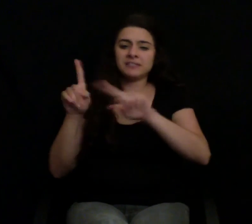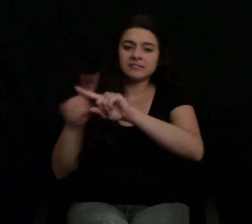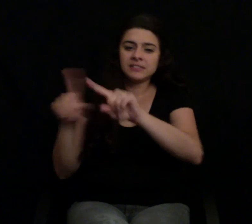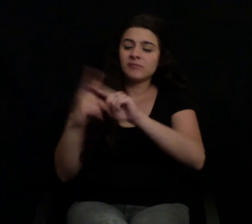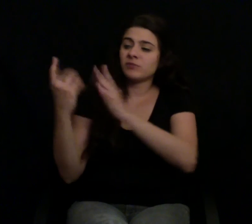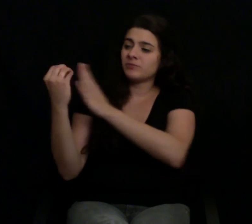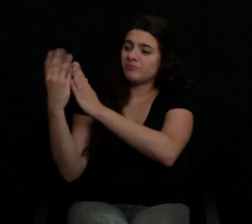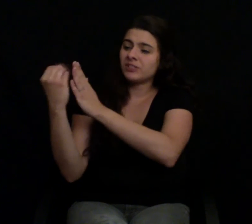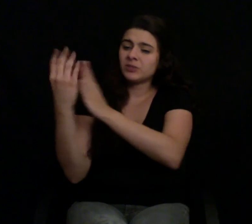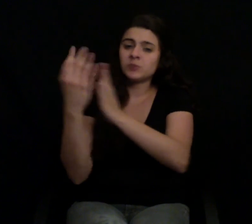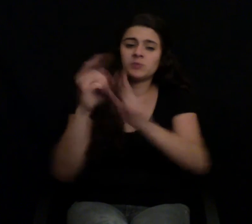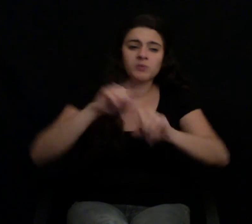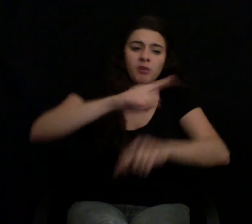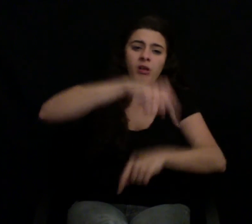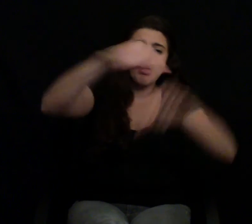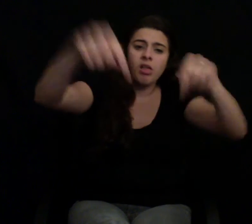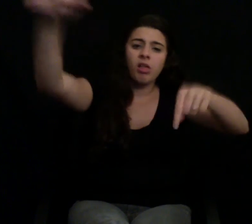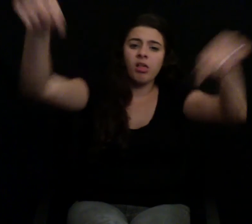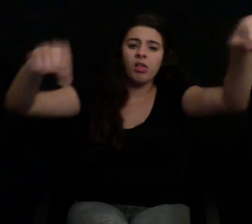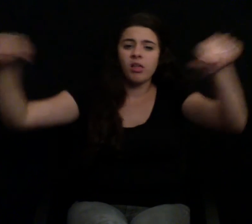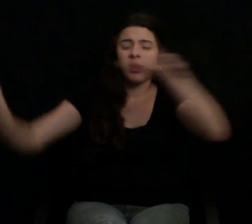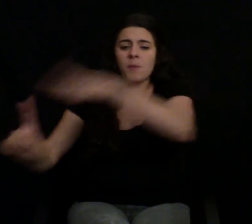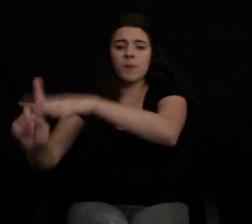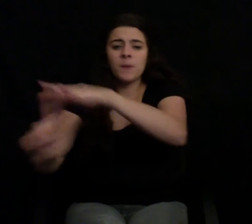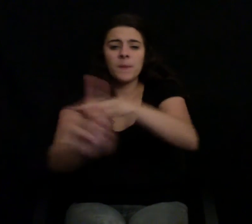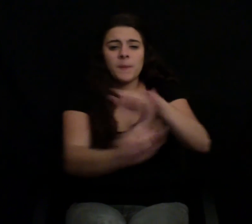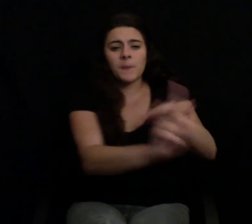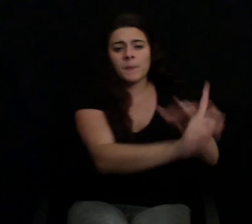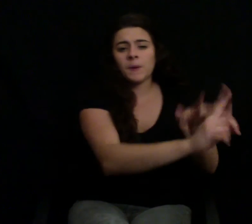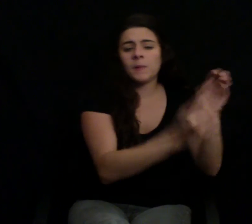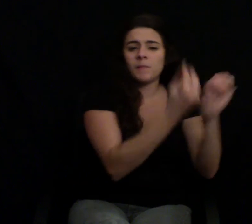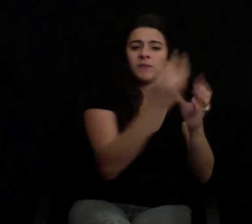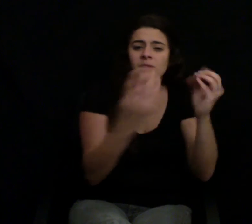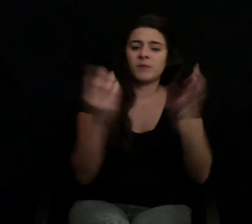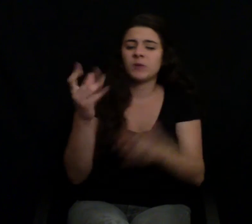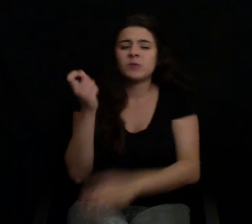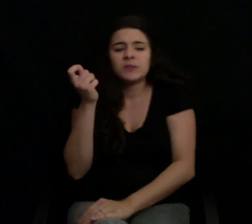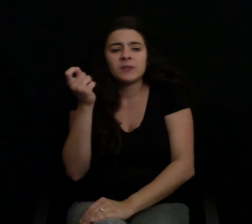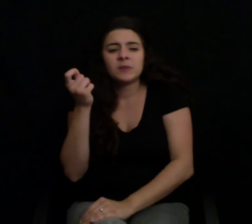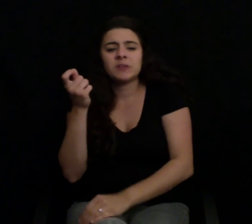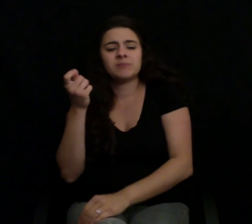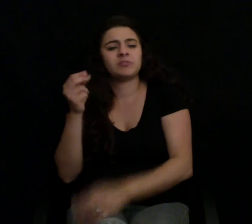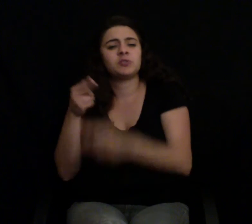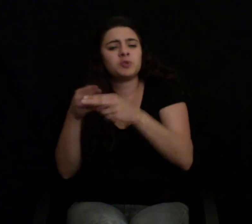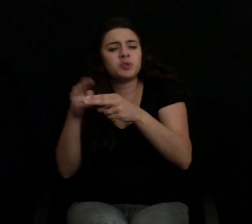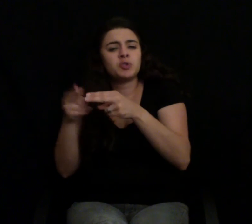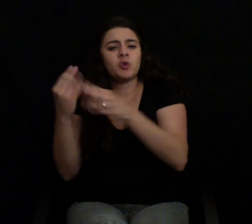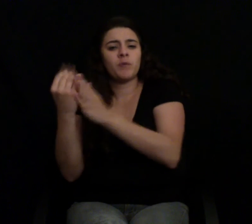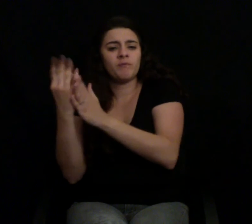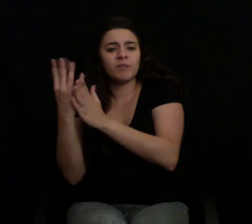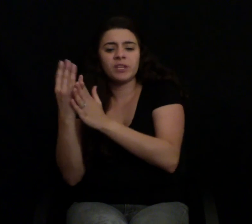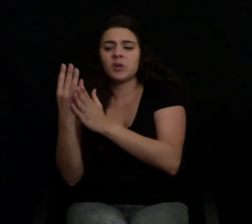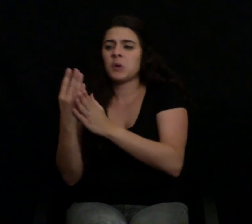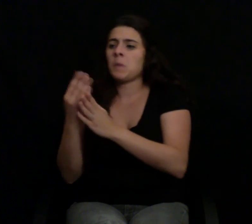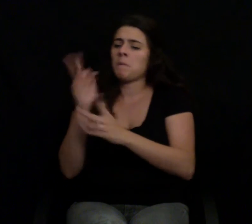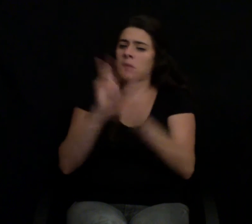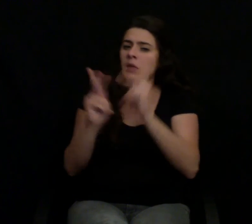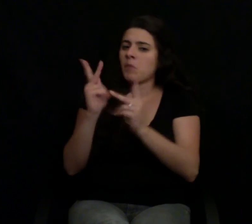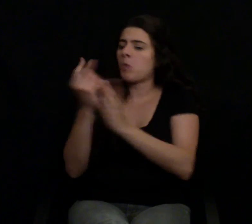everyone talks about, everyone says, oh, you've got to see this, but through these little bite-sized videos that don't require a ton of commitment. They don't require you to